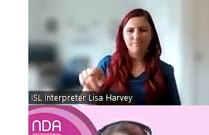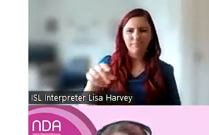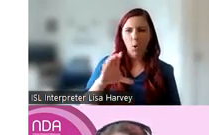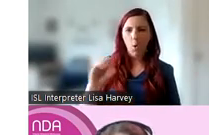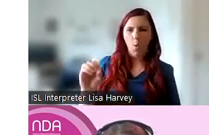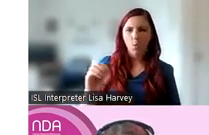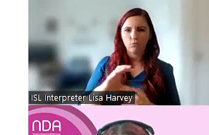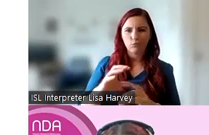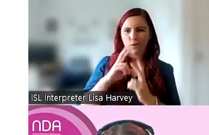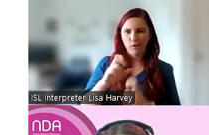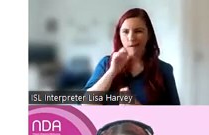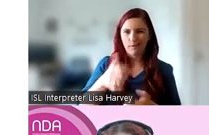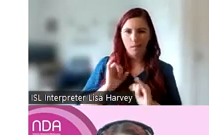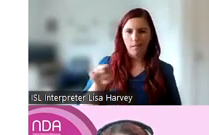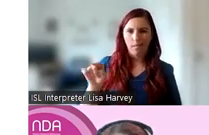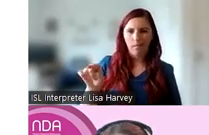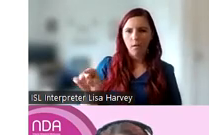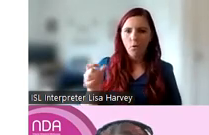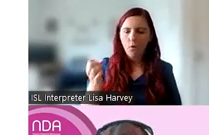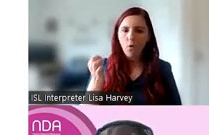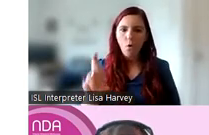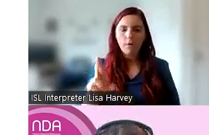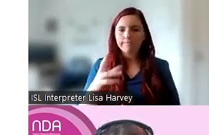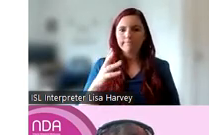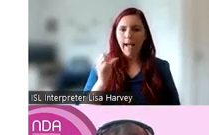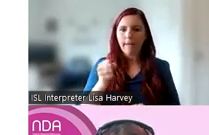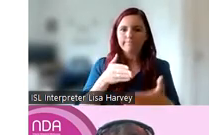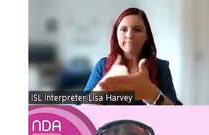traditional policies create accessibility issues.